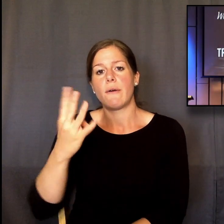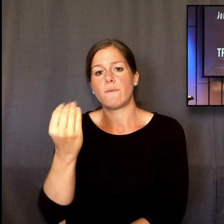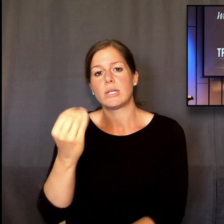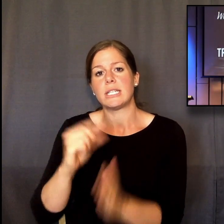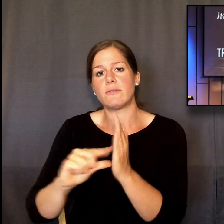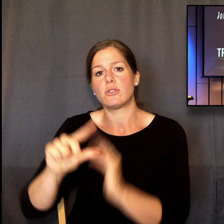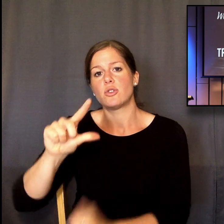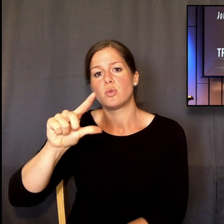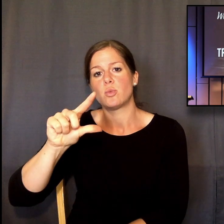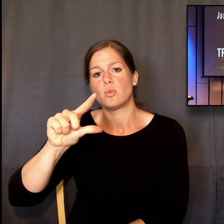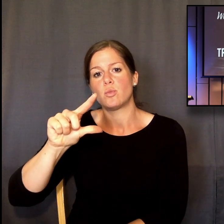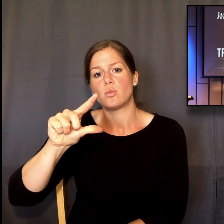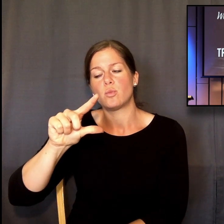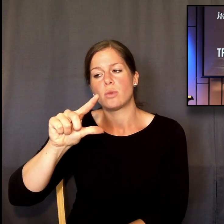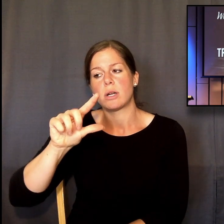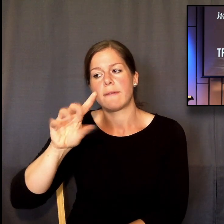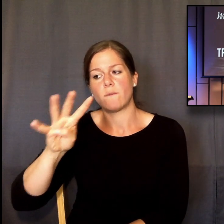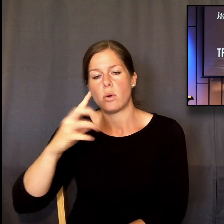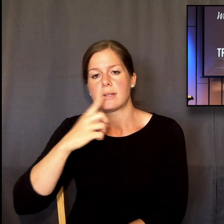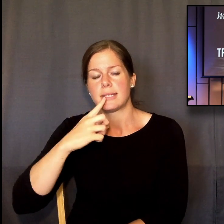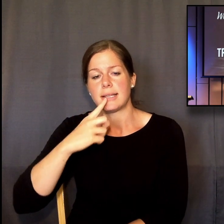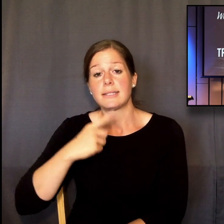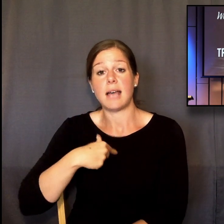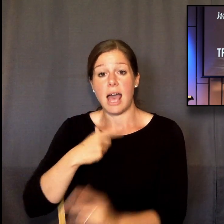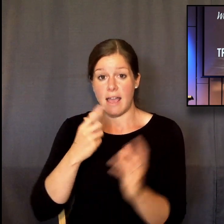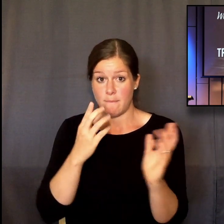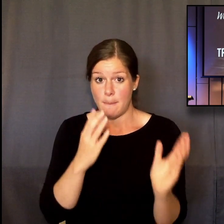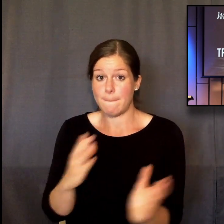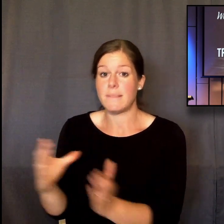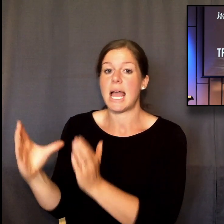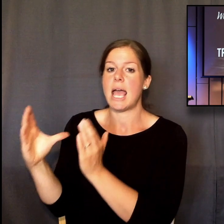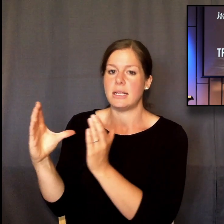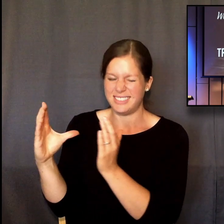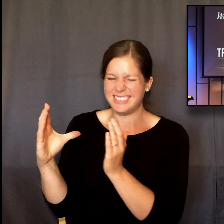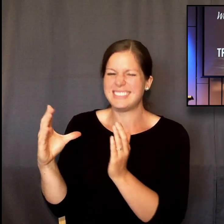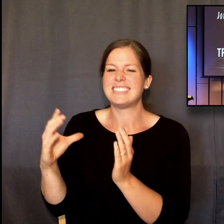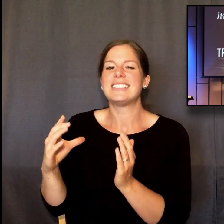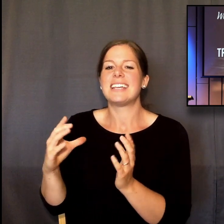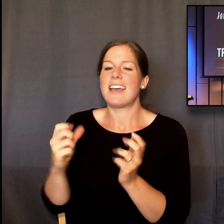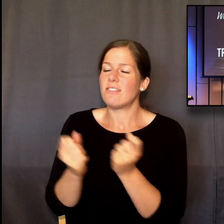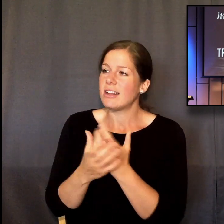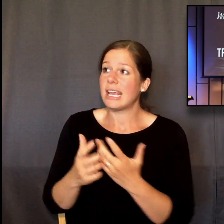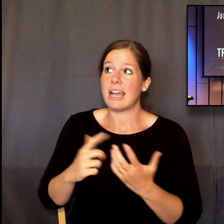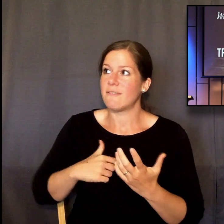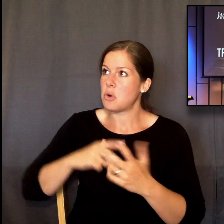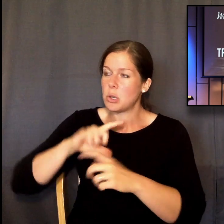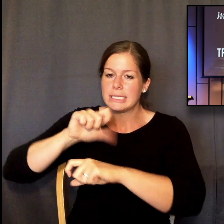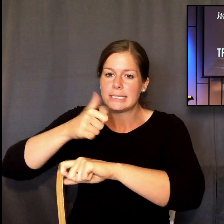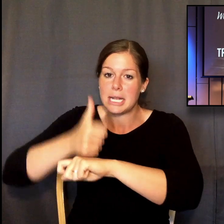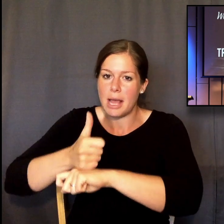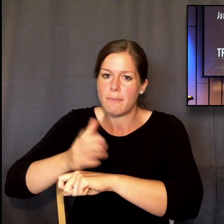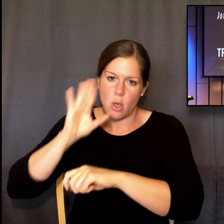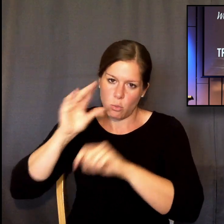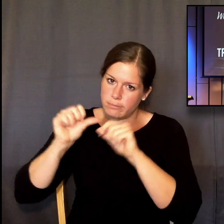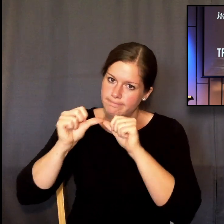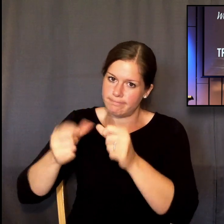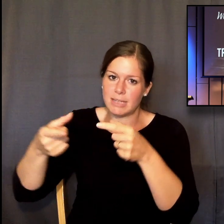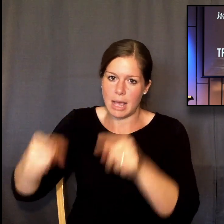sworn, as I have planned, so it will be, and as I have purposed, so it shall stand. Isaiah